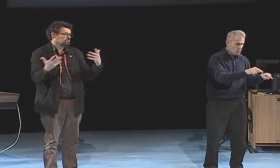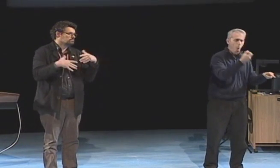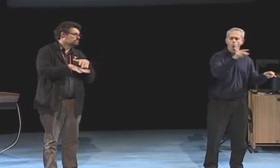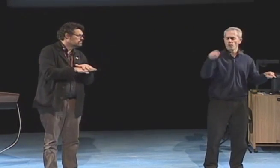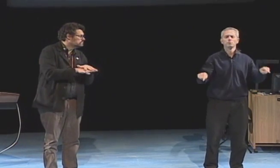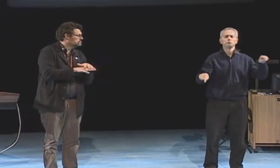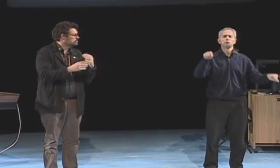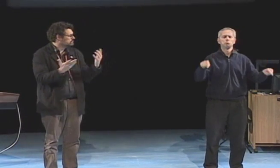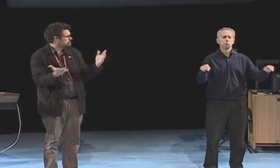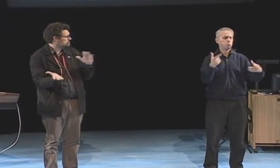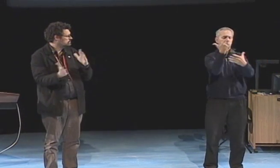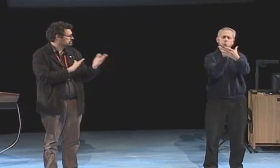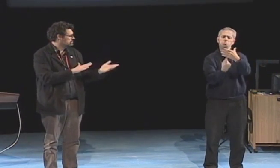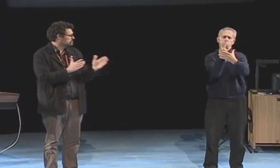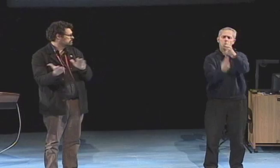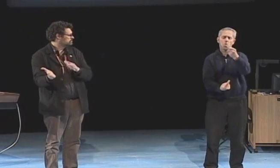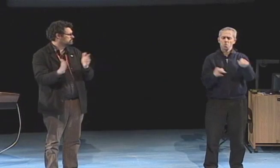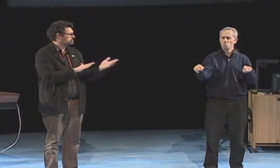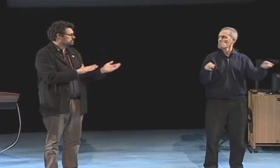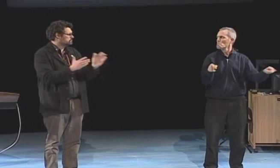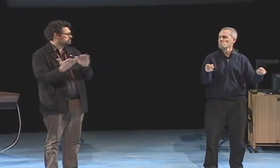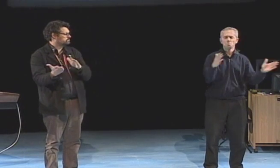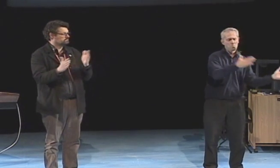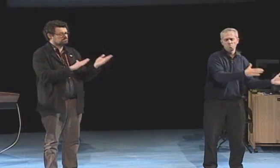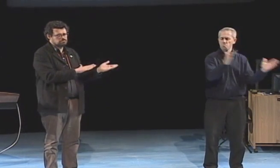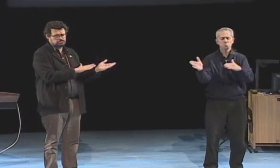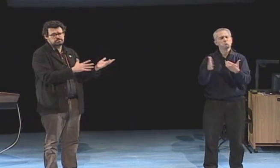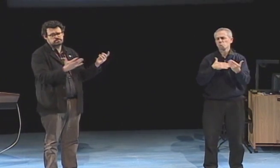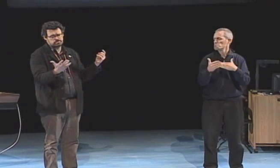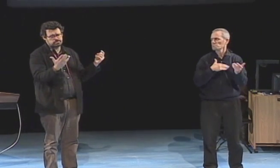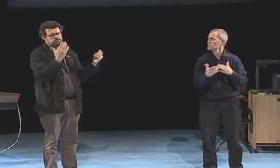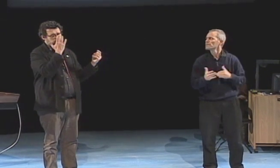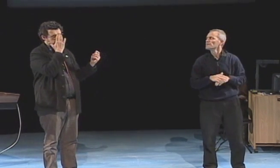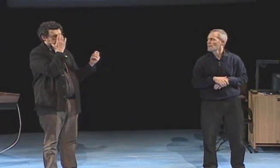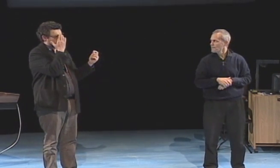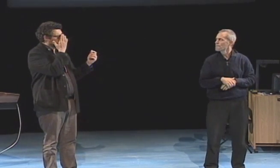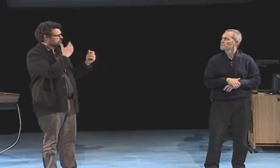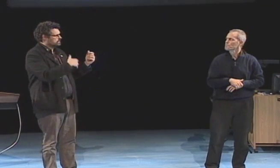What it means is two